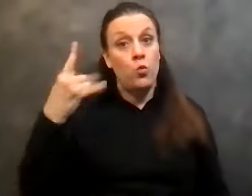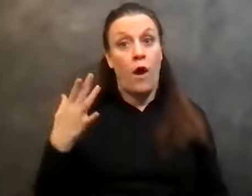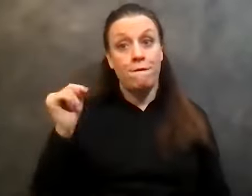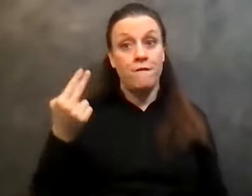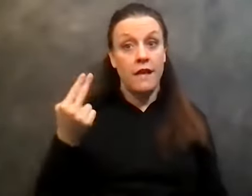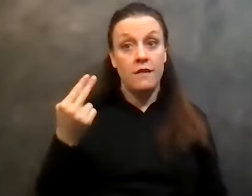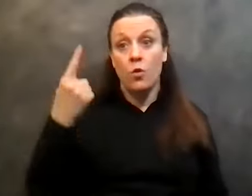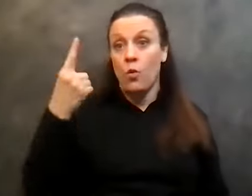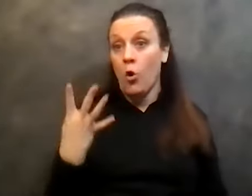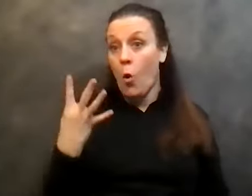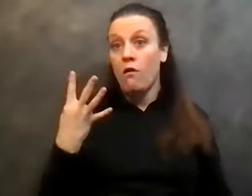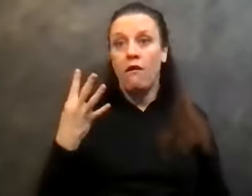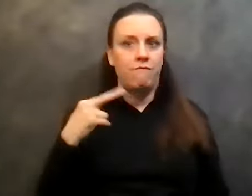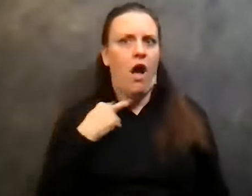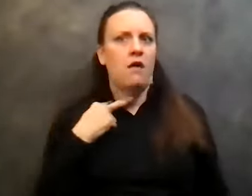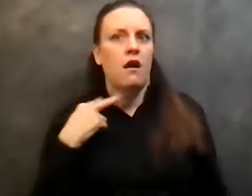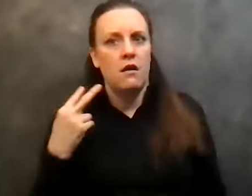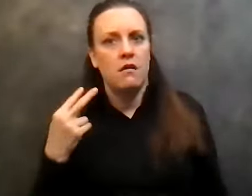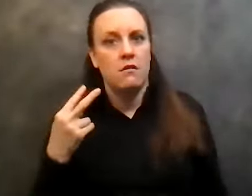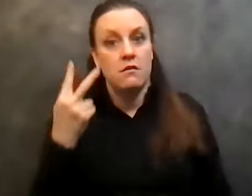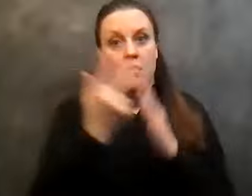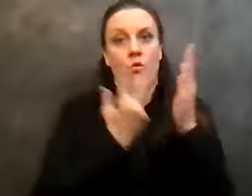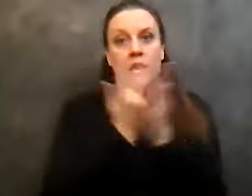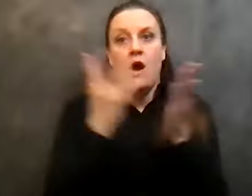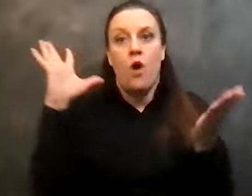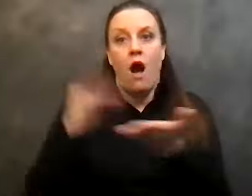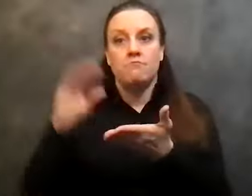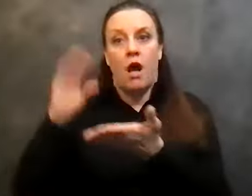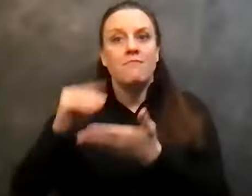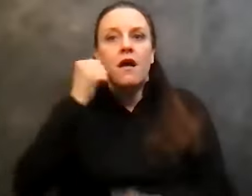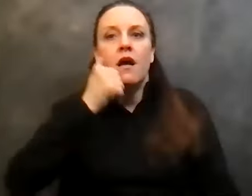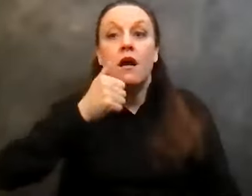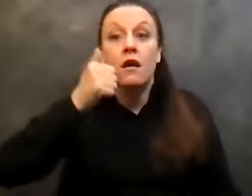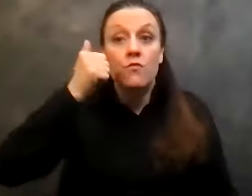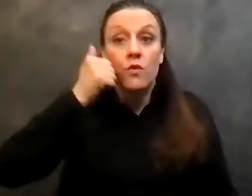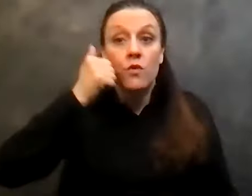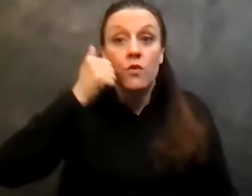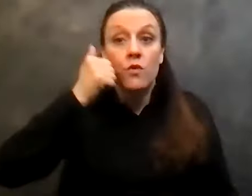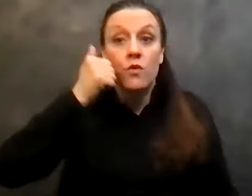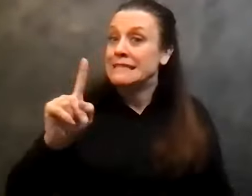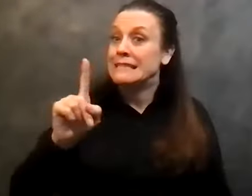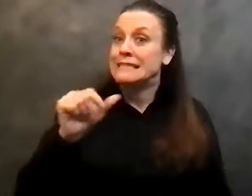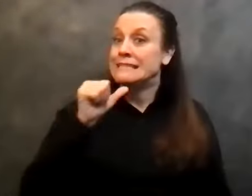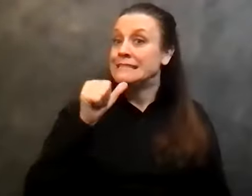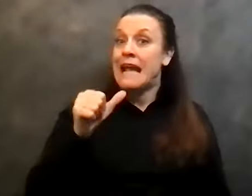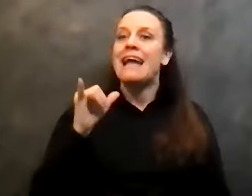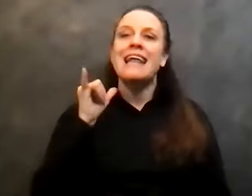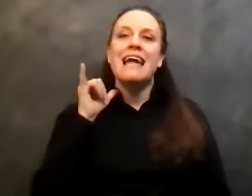vodka, in a three hour period at night, you that's not going to be hangover material, that's going to be